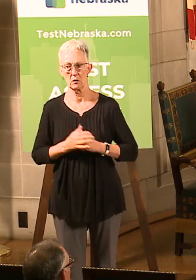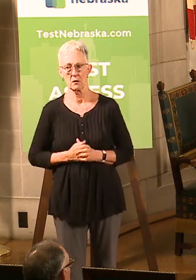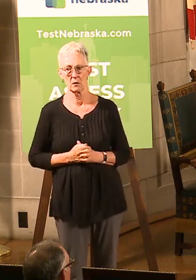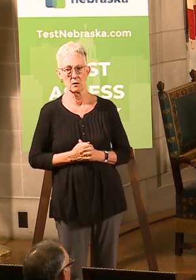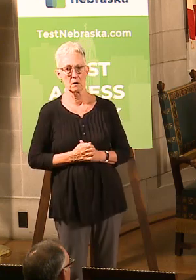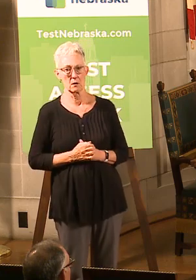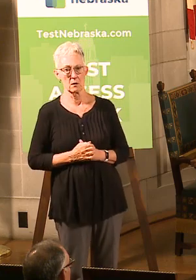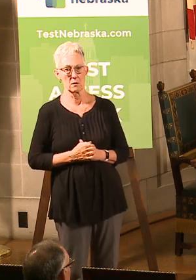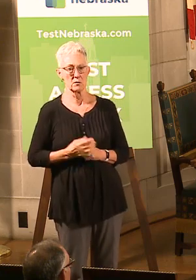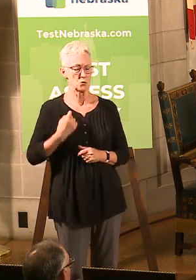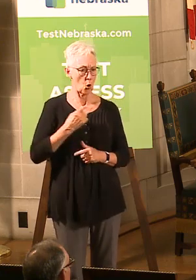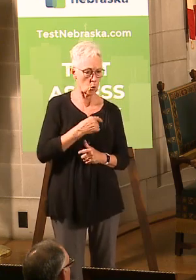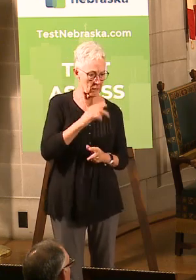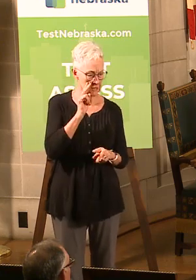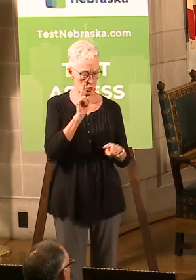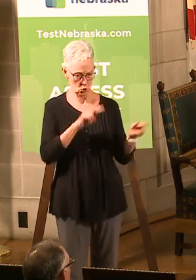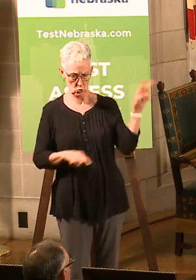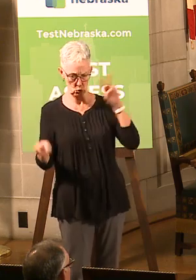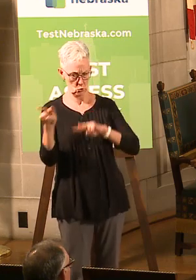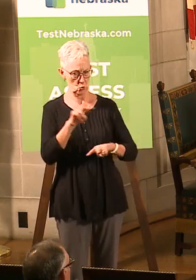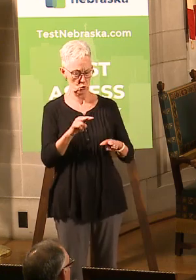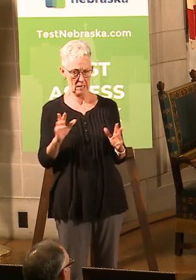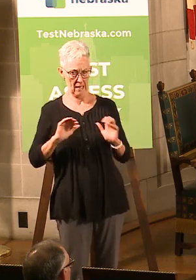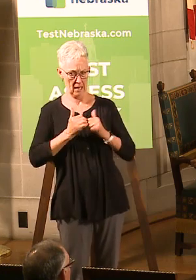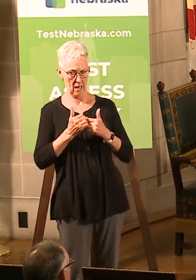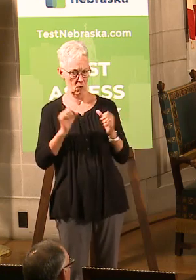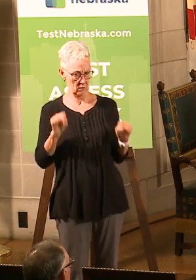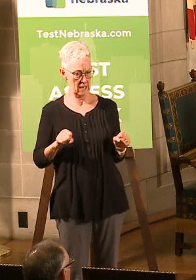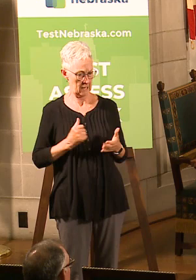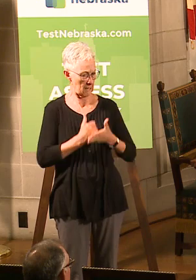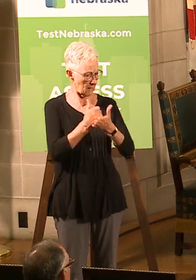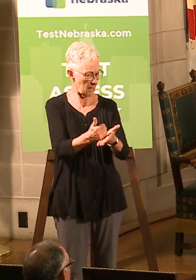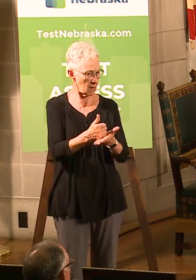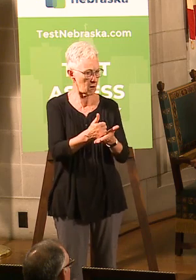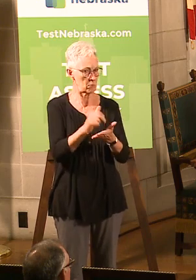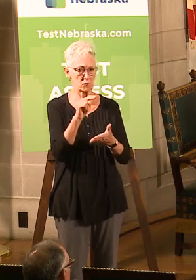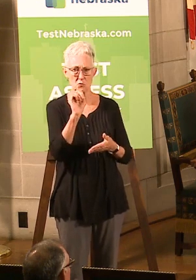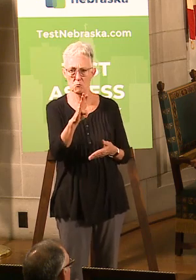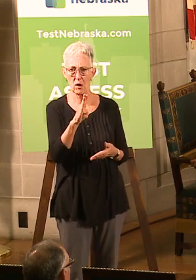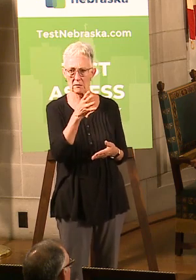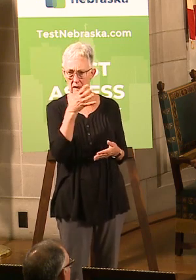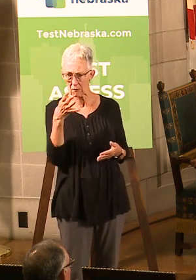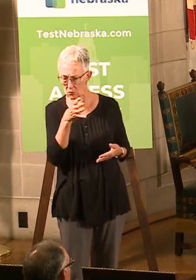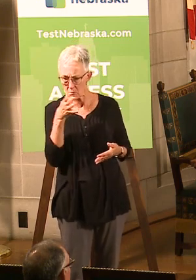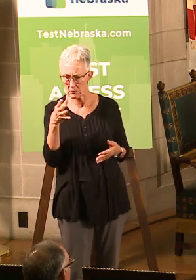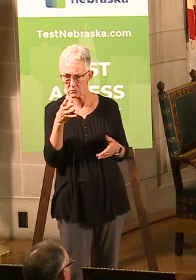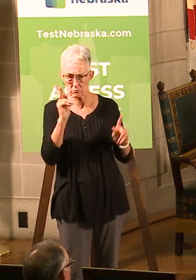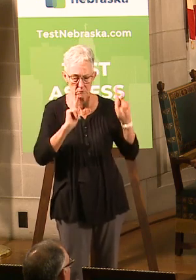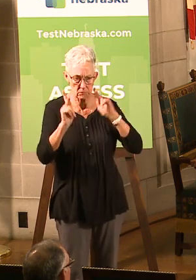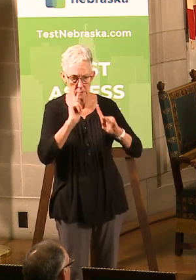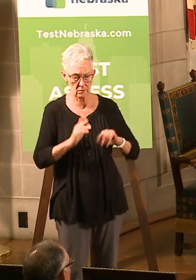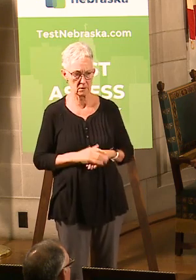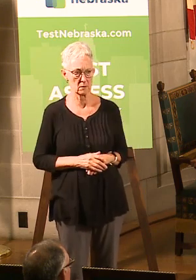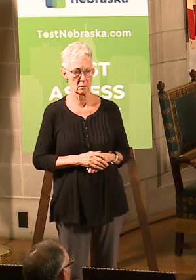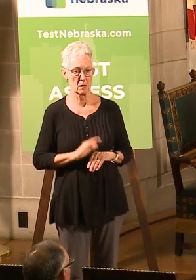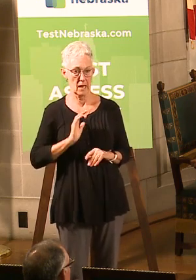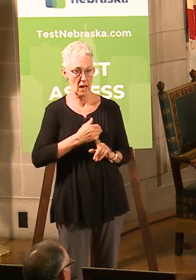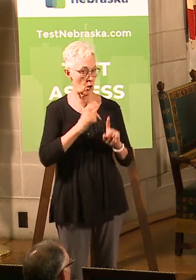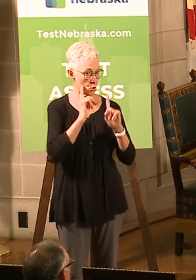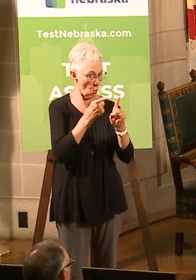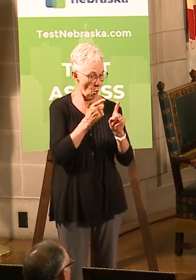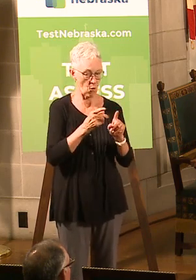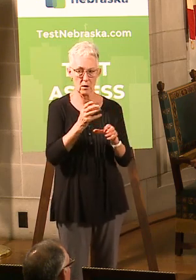we took a look at what we can do for Nebraska agriculture, we had three real desired results. Get $100 million